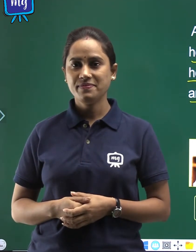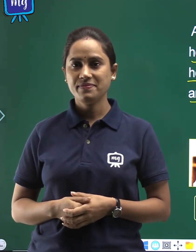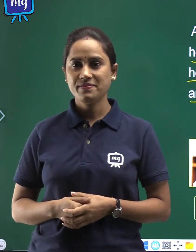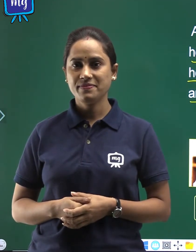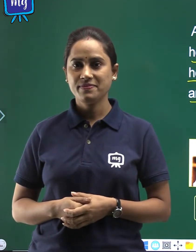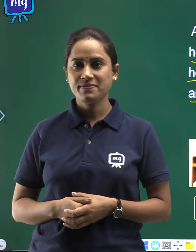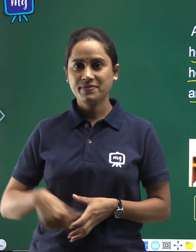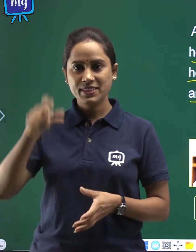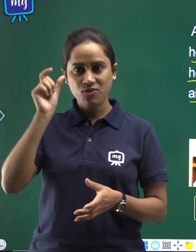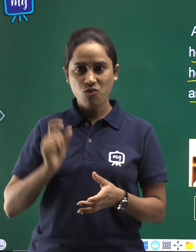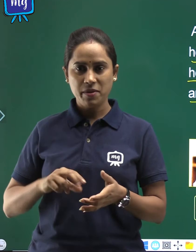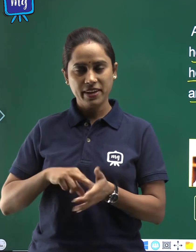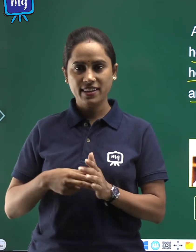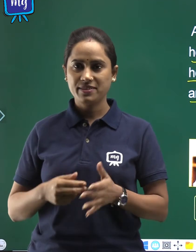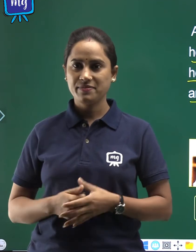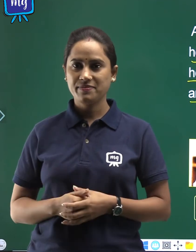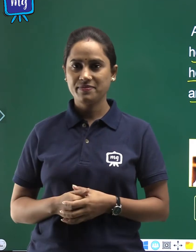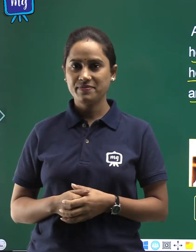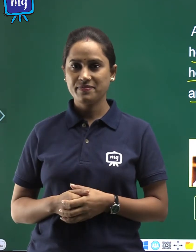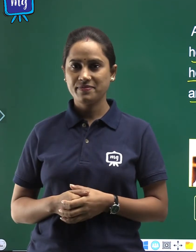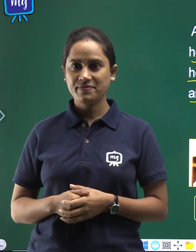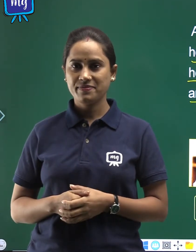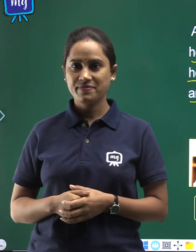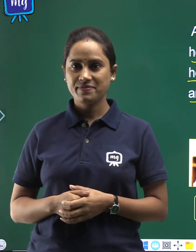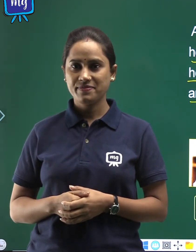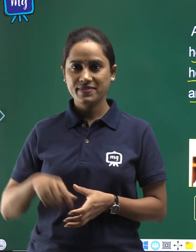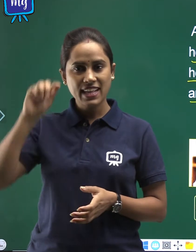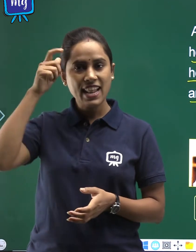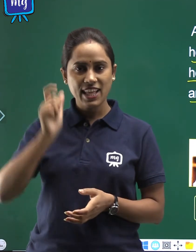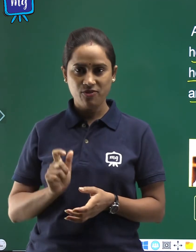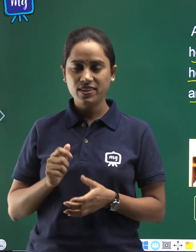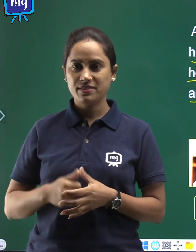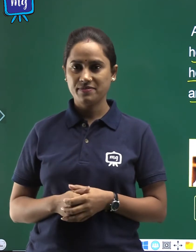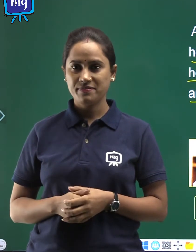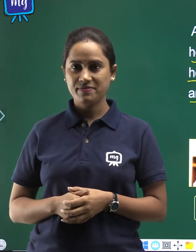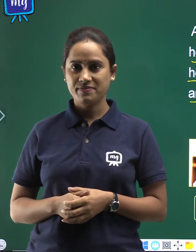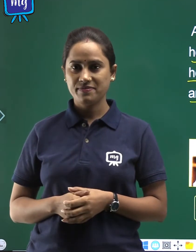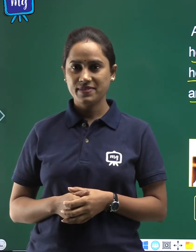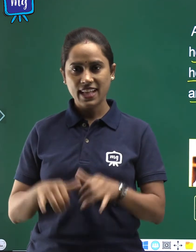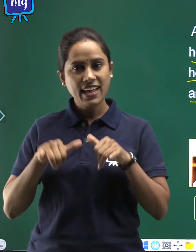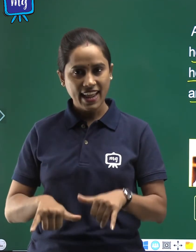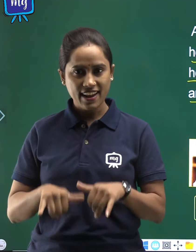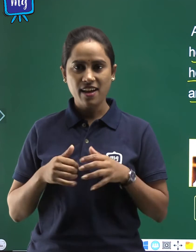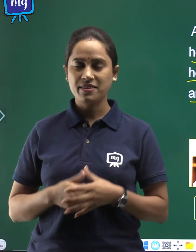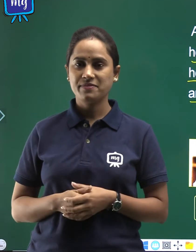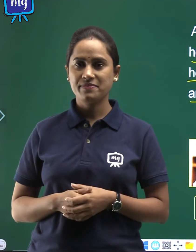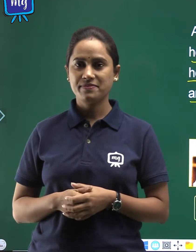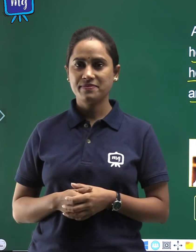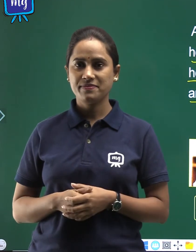Word meaning, live, rehna,